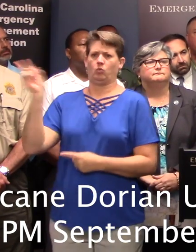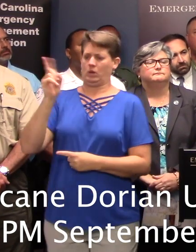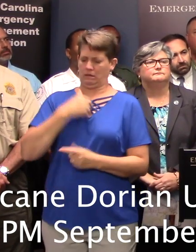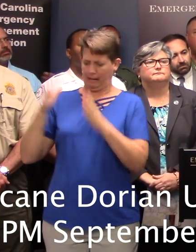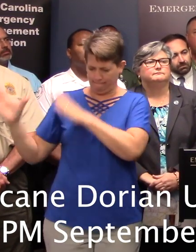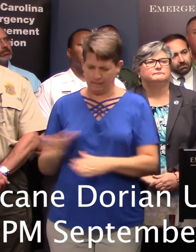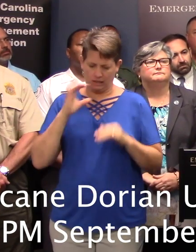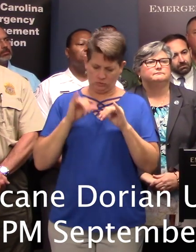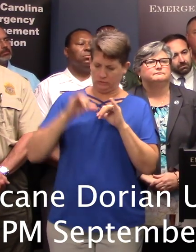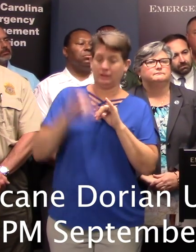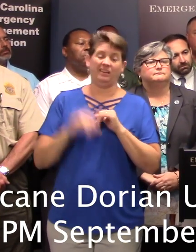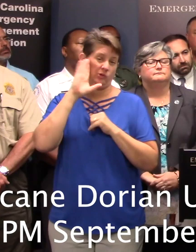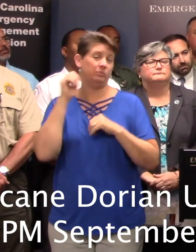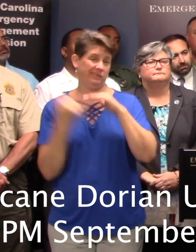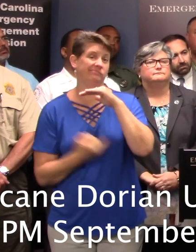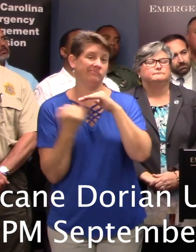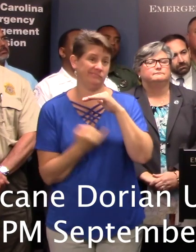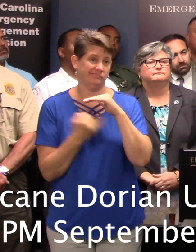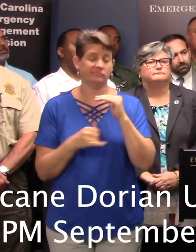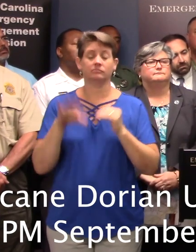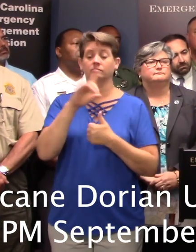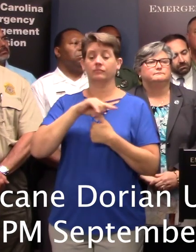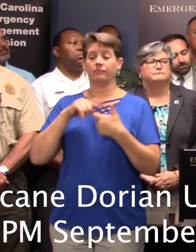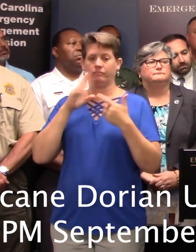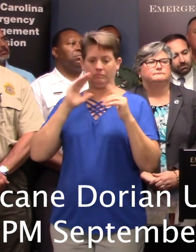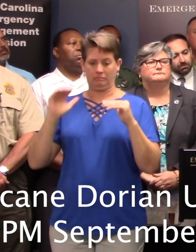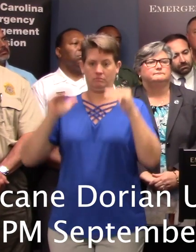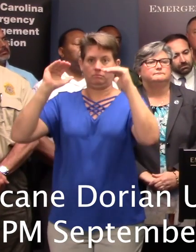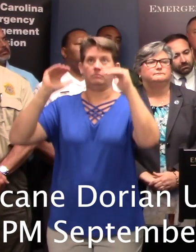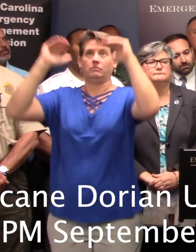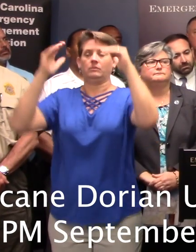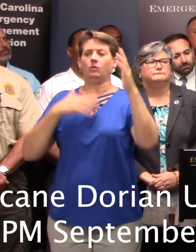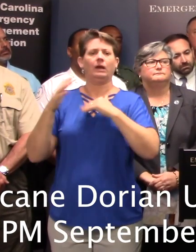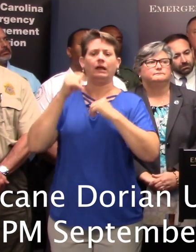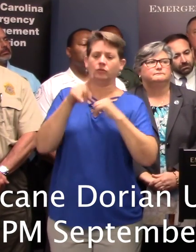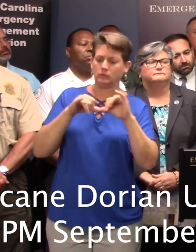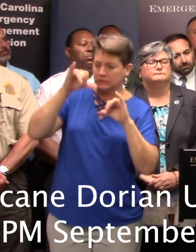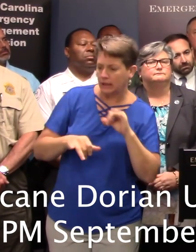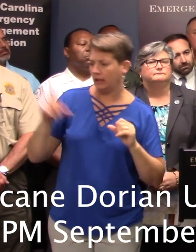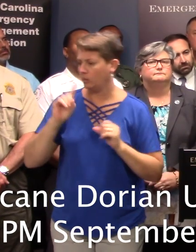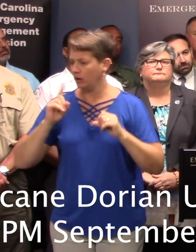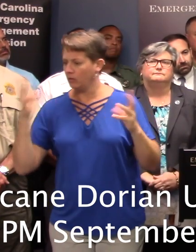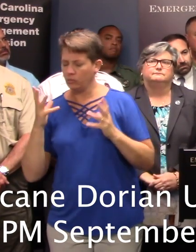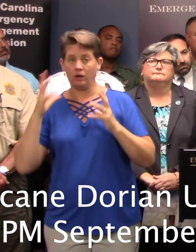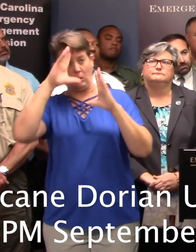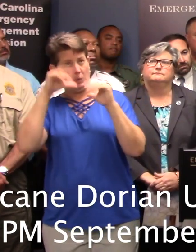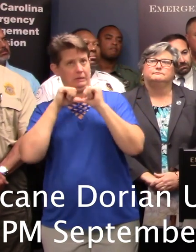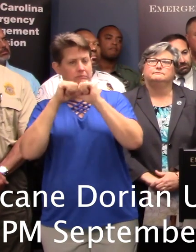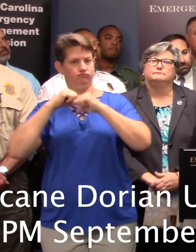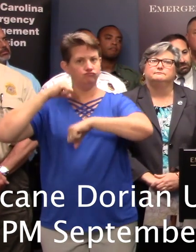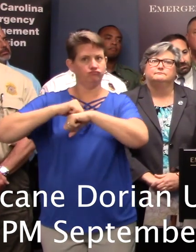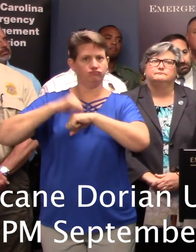be isolated for some time. And get up as high as you can in whatever structure that is, assuming it's a stable structure.